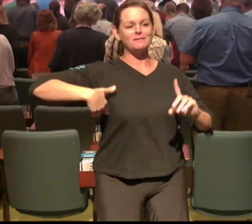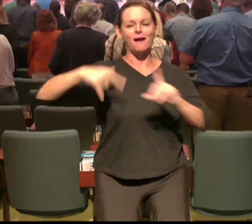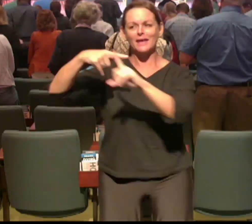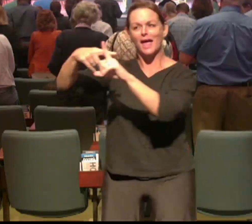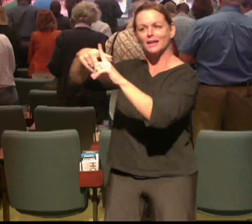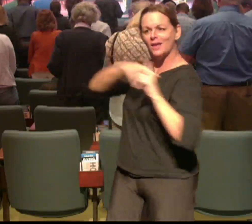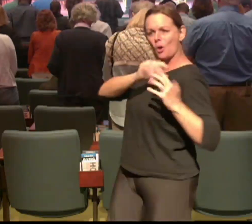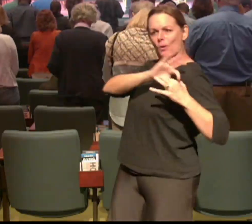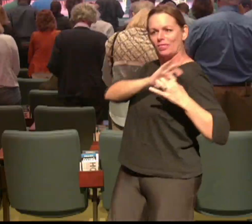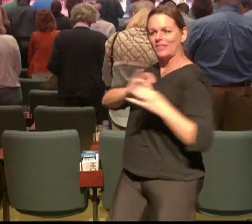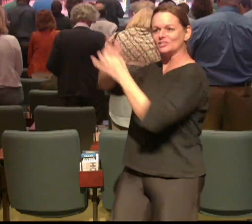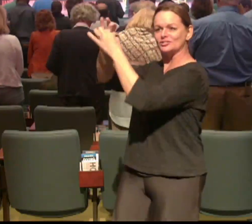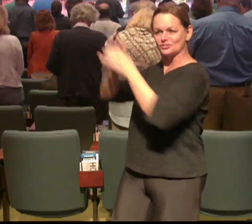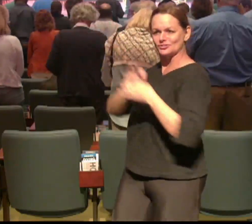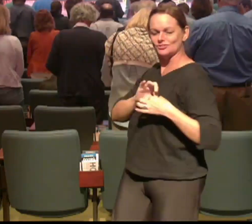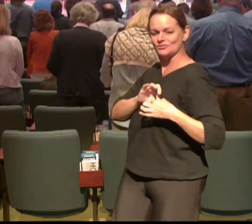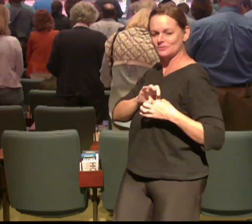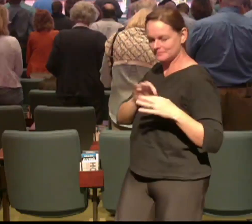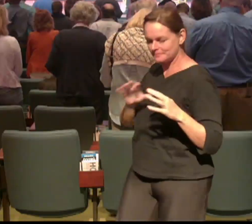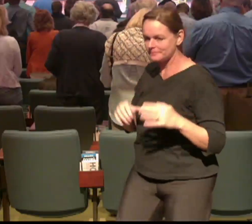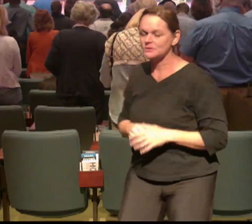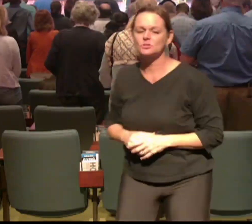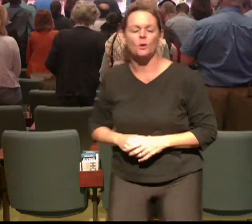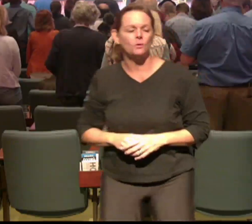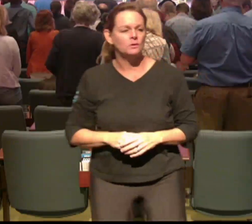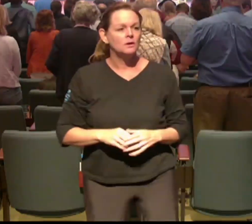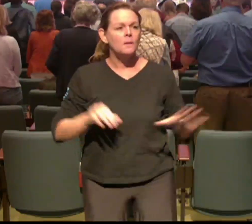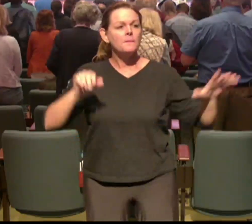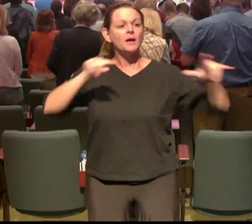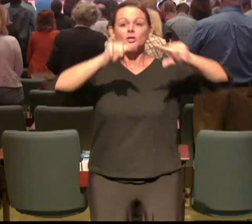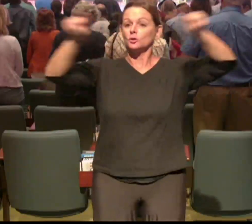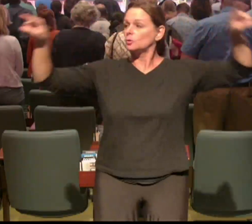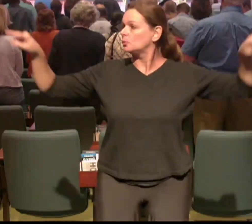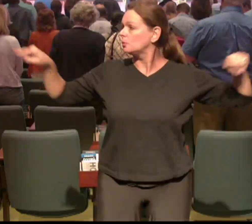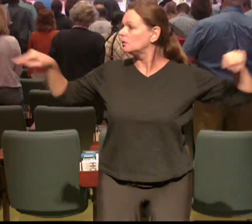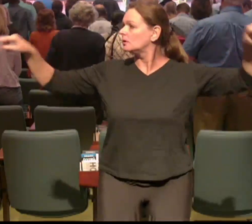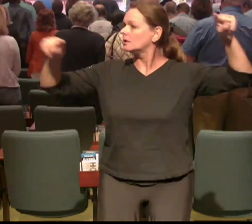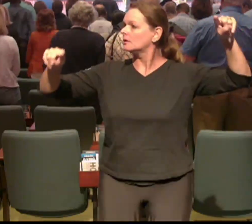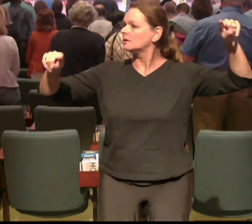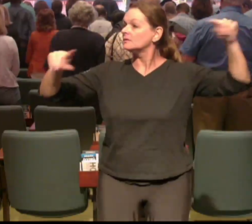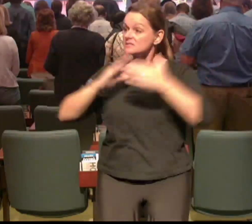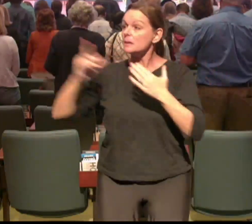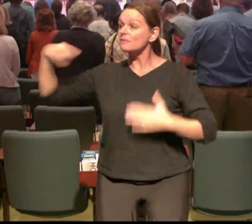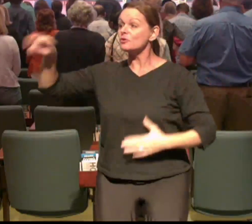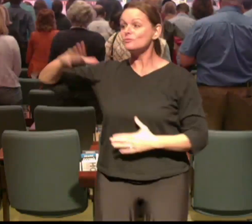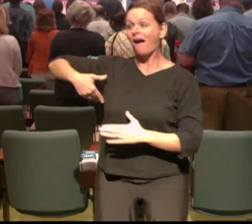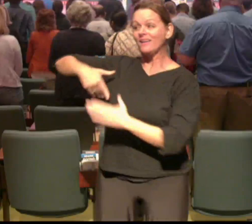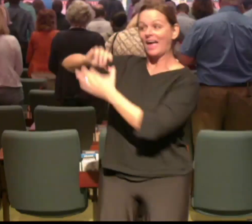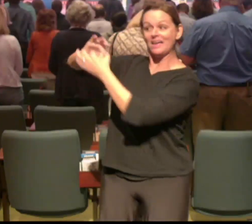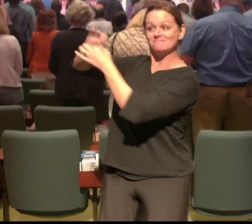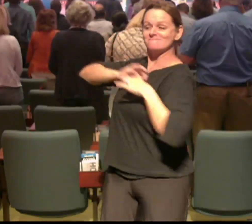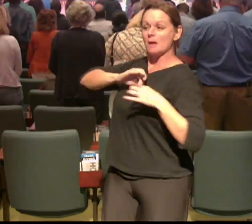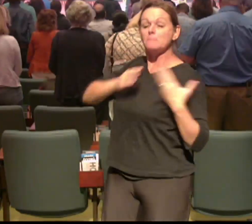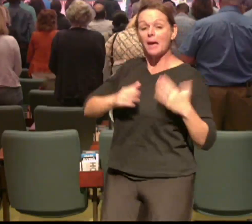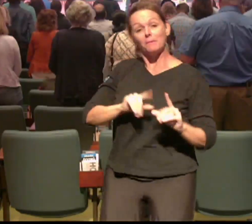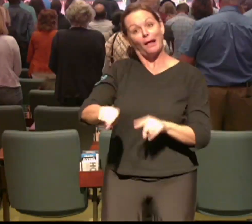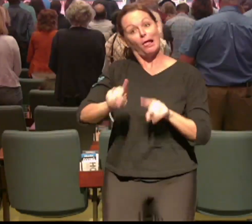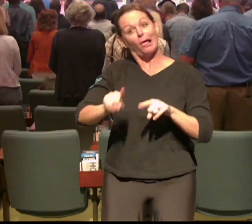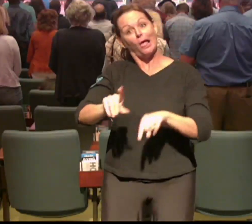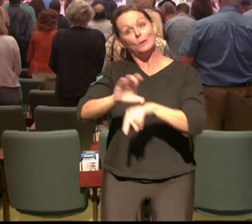up to that but I want to pray for those of you that are here today that maybe you don't have that relationship yet we're talking about this joy and this hope that